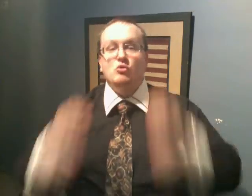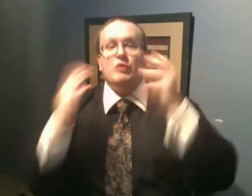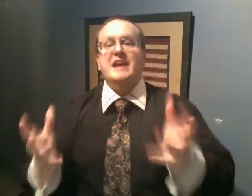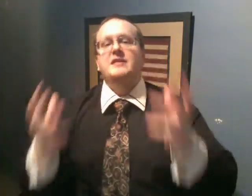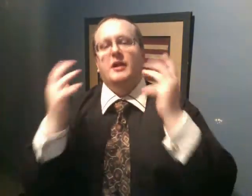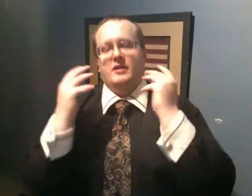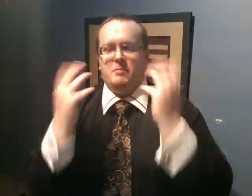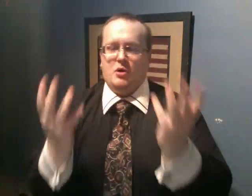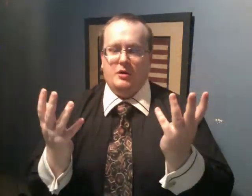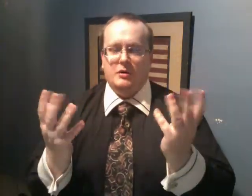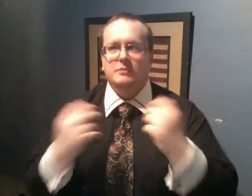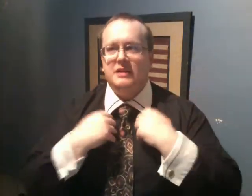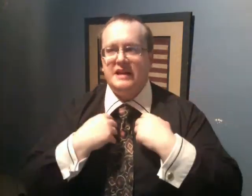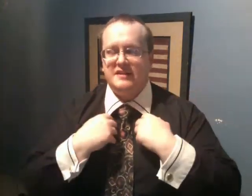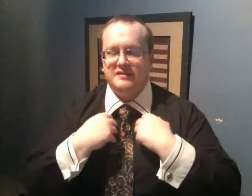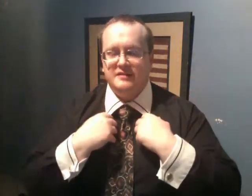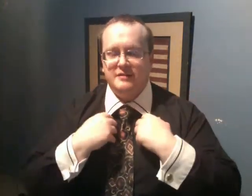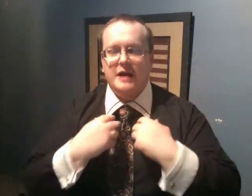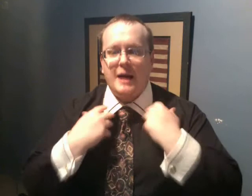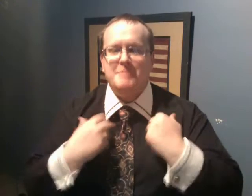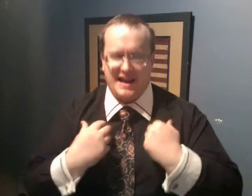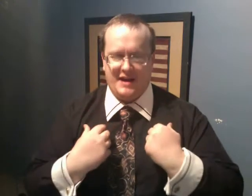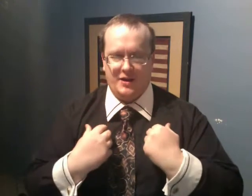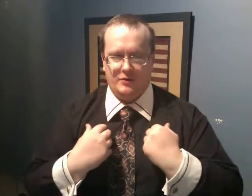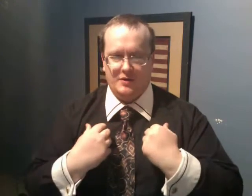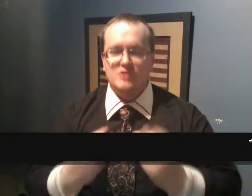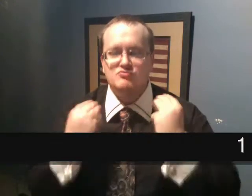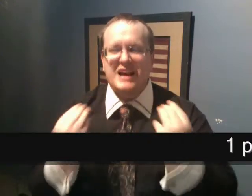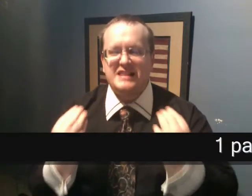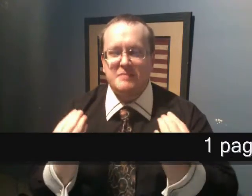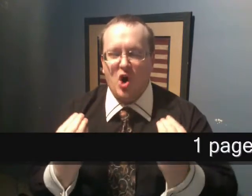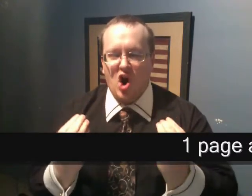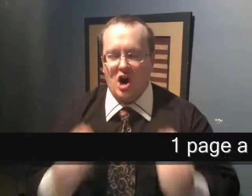Write the book, please. I'm begging you. Write the book.